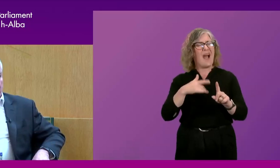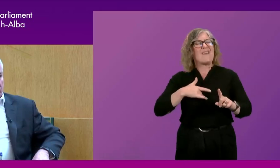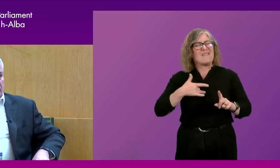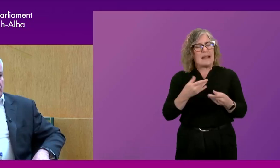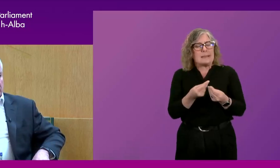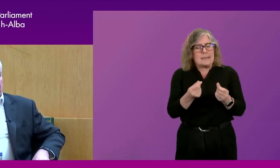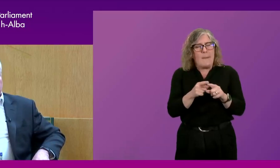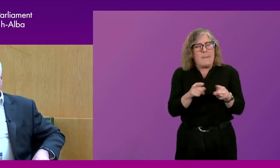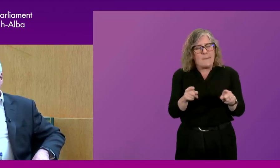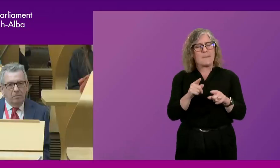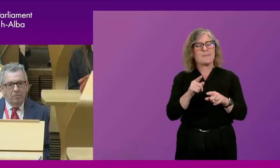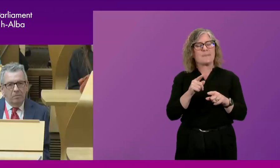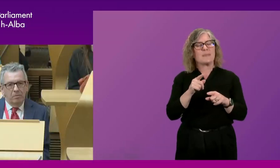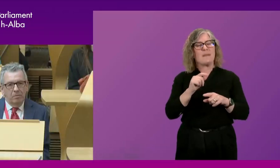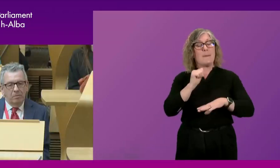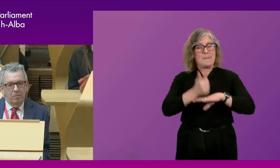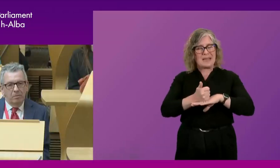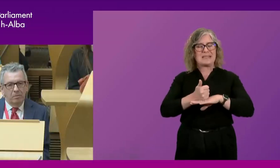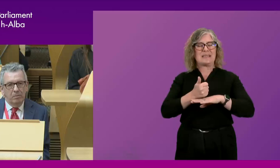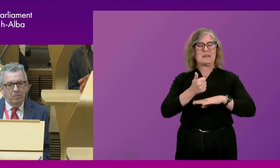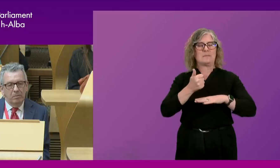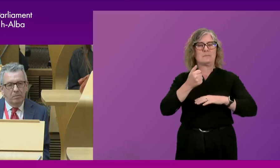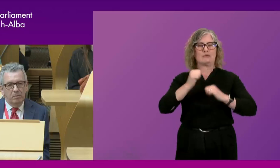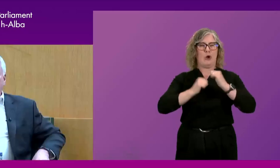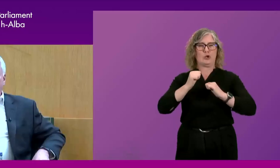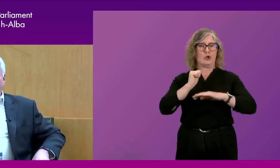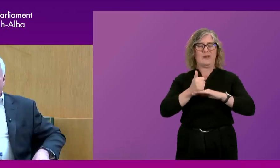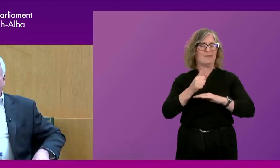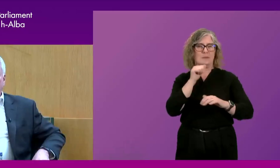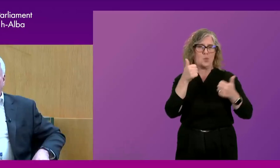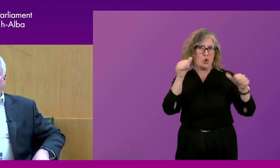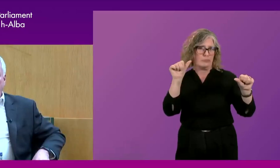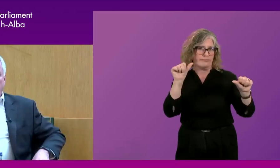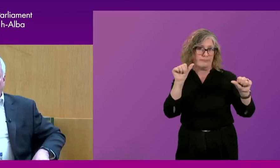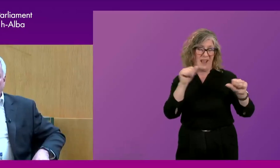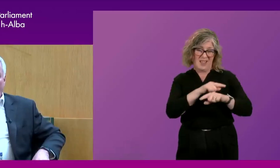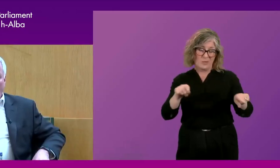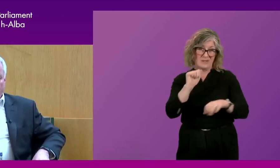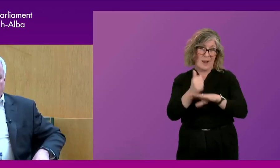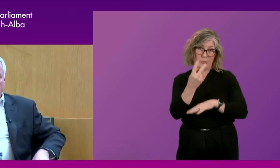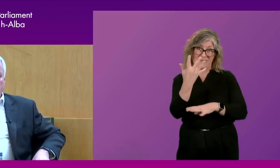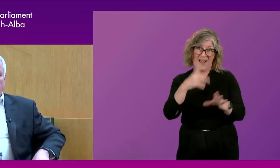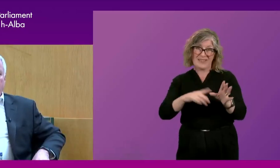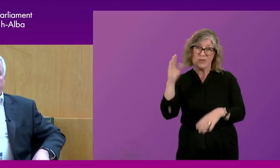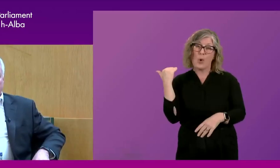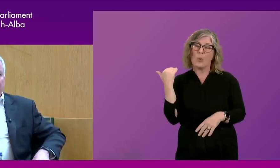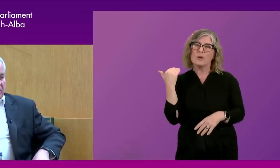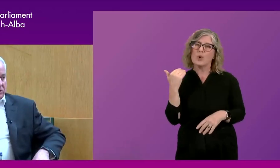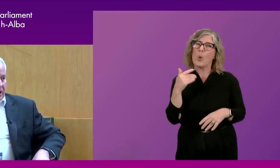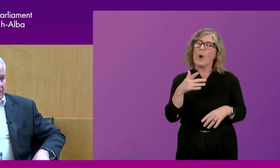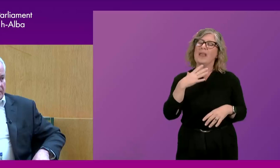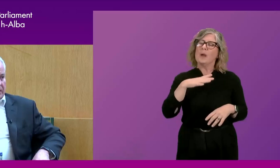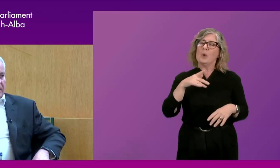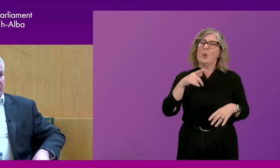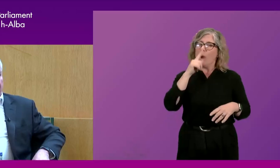work. It was, it was, to change the structure, not just hope for change. You have to make